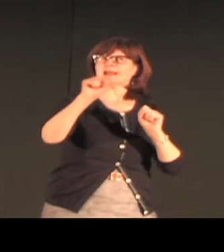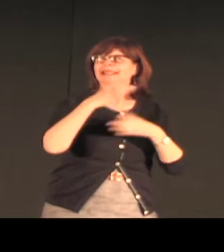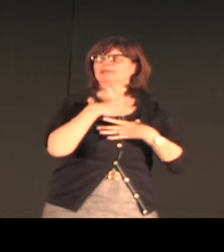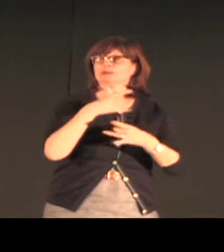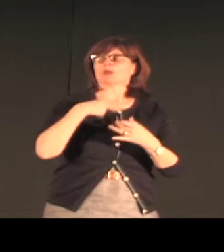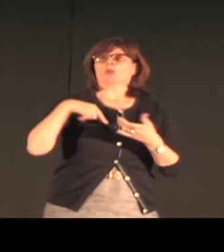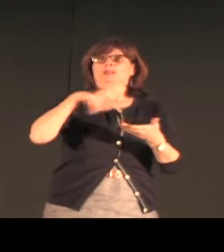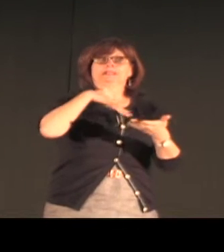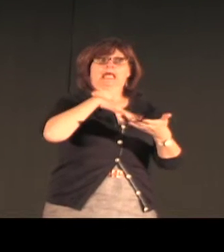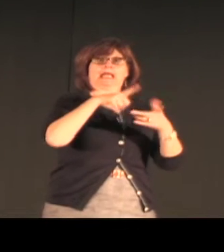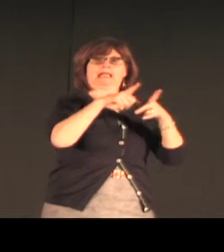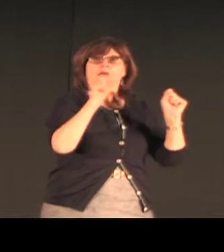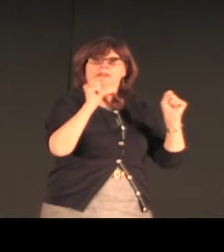Four of us are linguists.